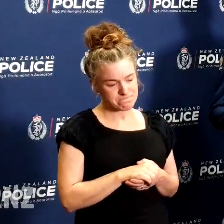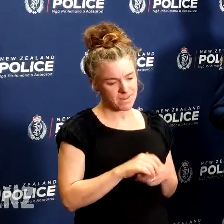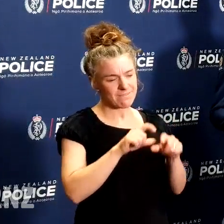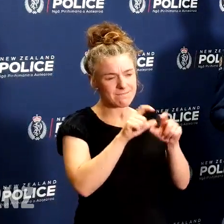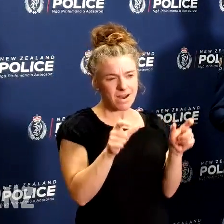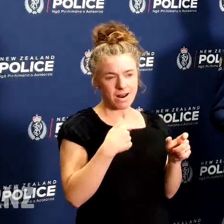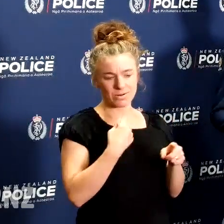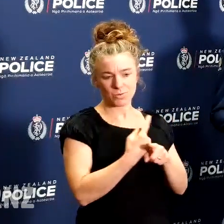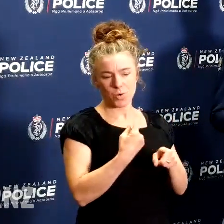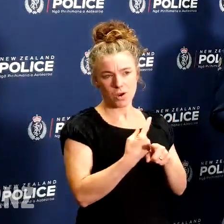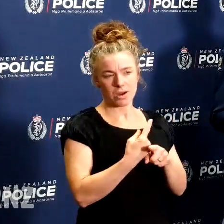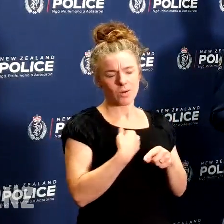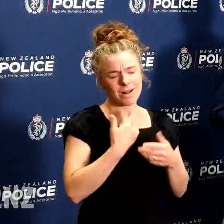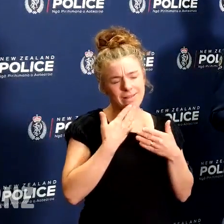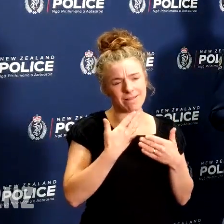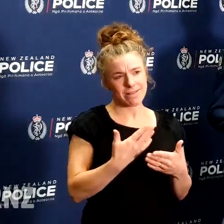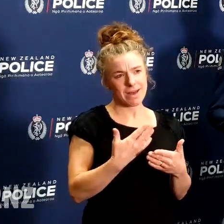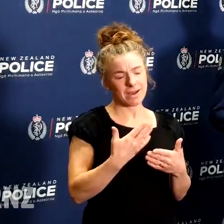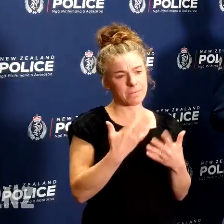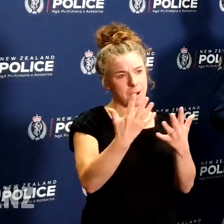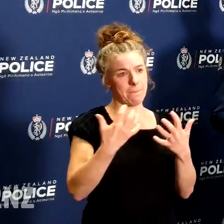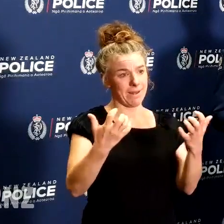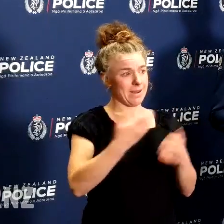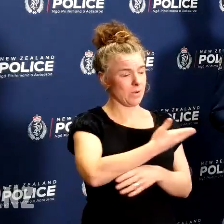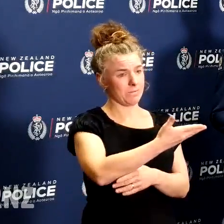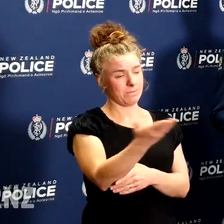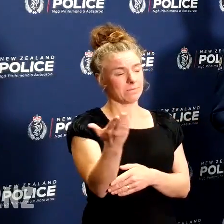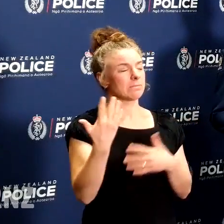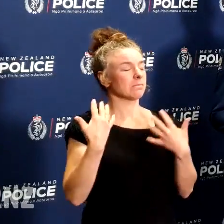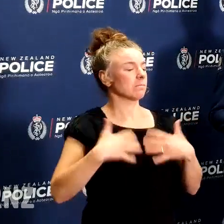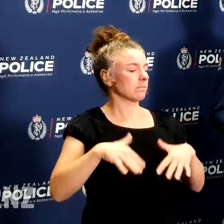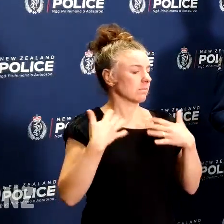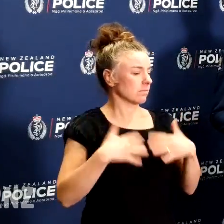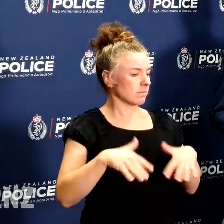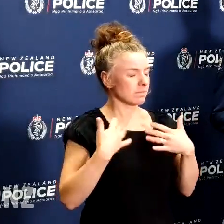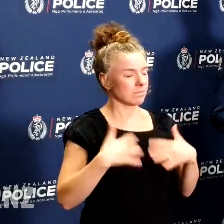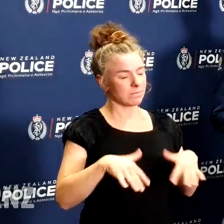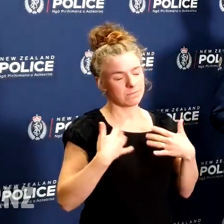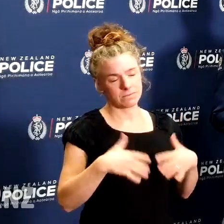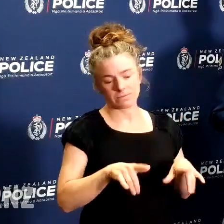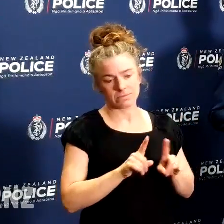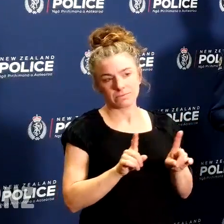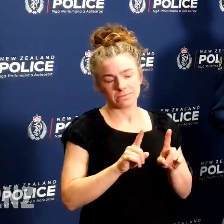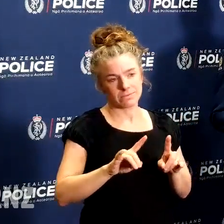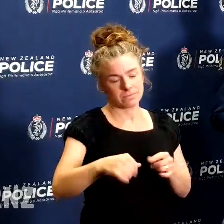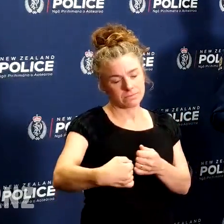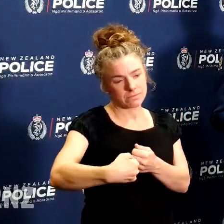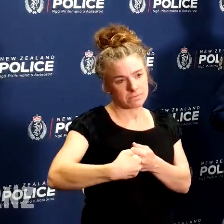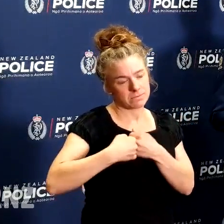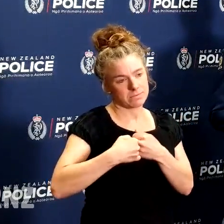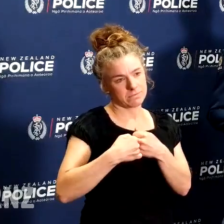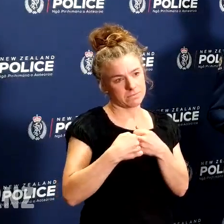is that I want to thank the public for their absolutely overwhelming positive